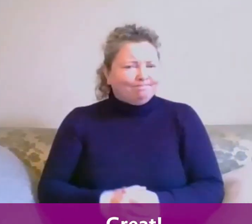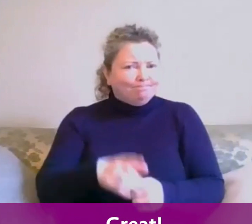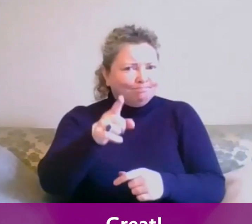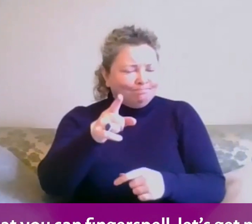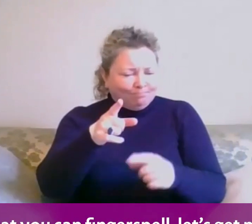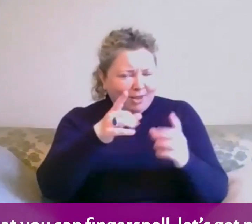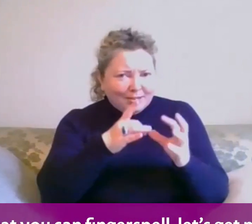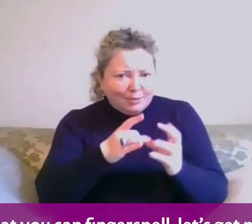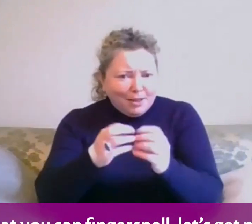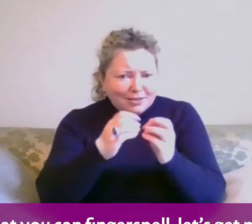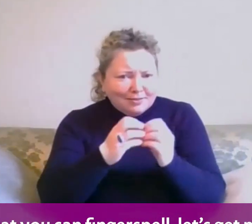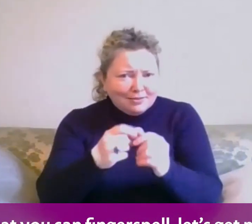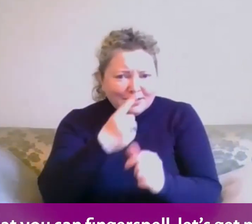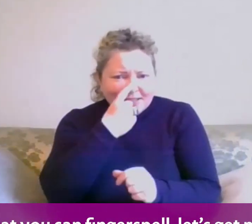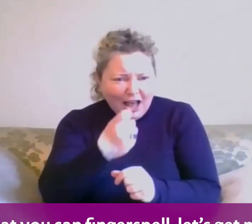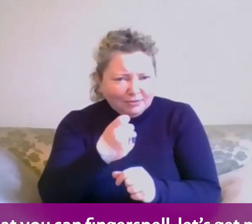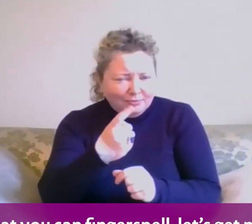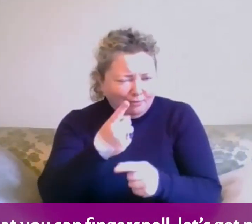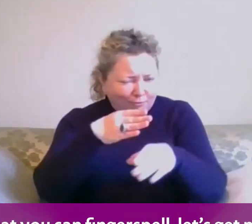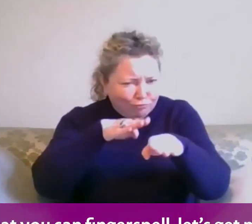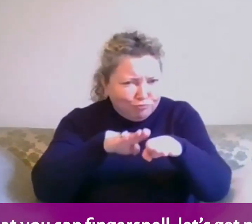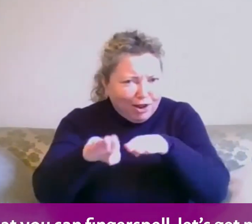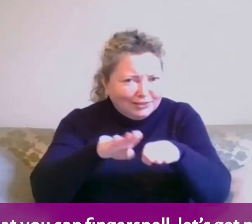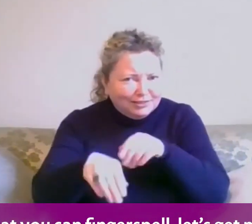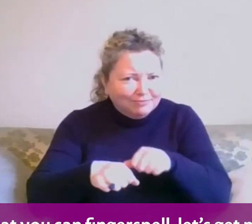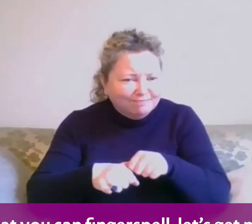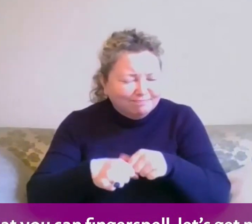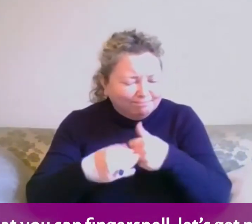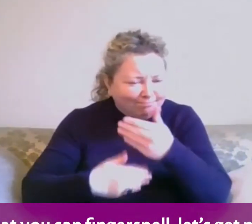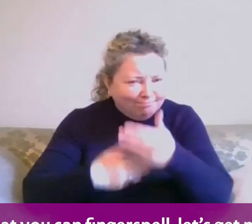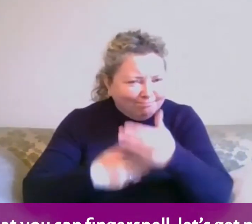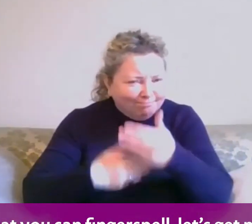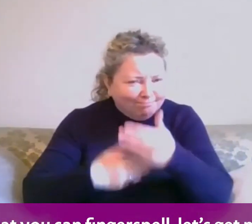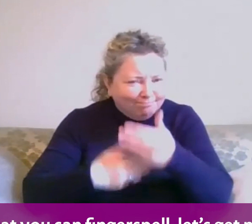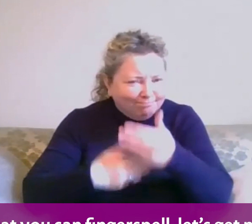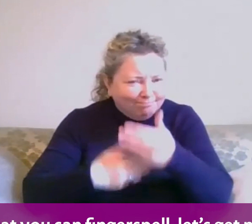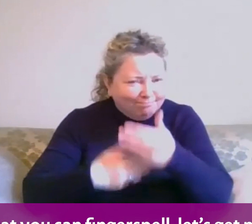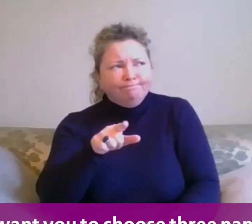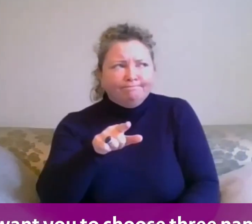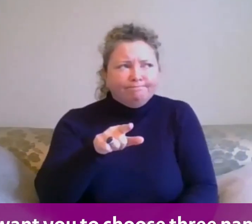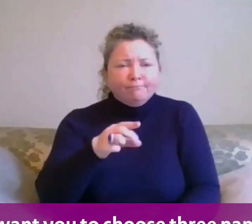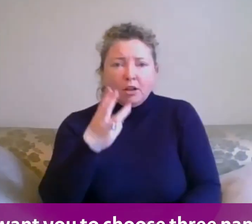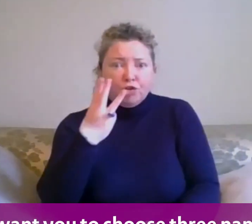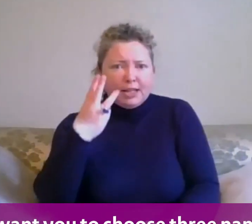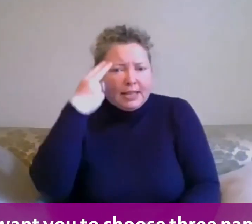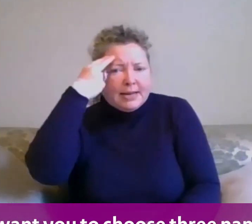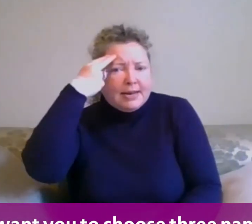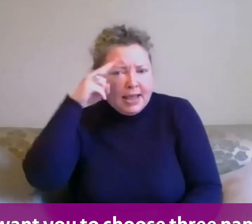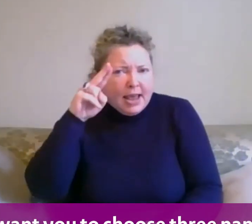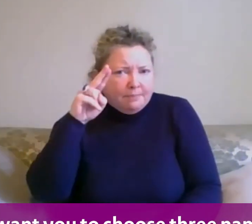Great, now that you can finger spare, let's get practising. I want you to choose